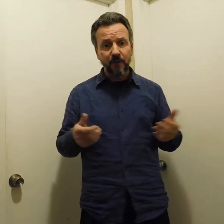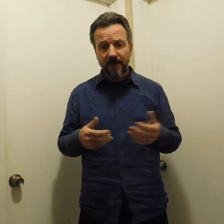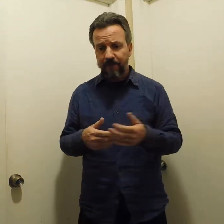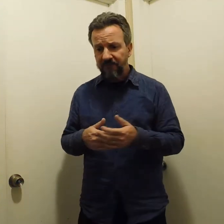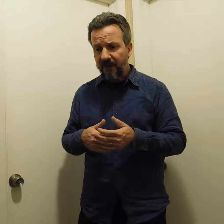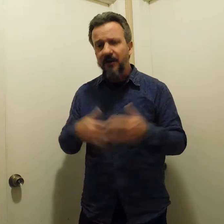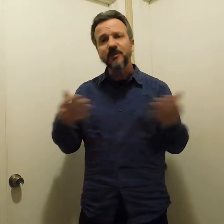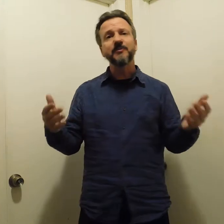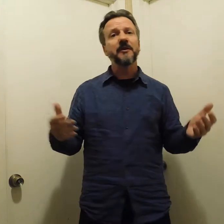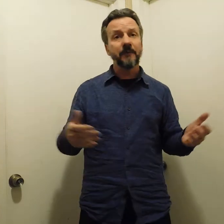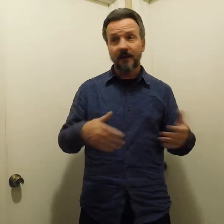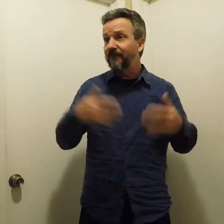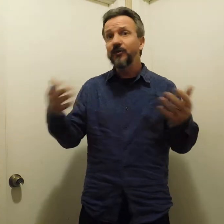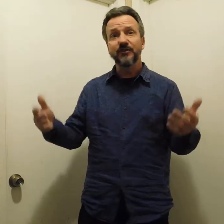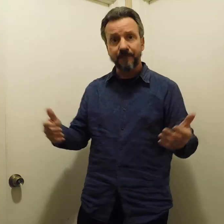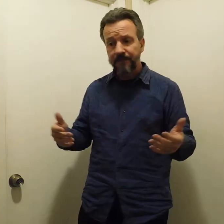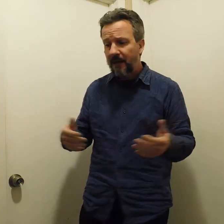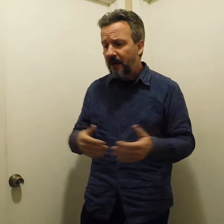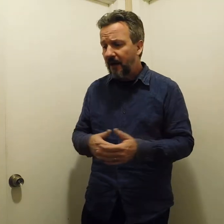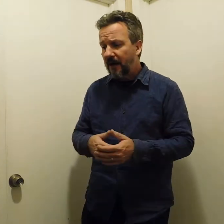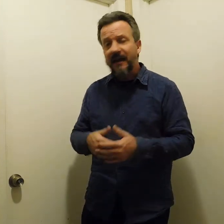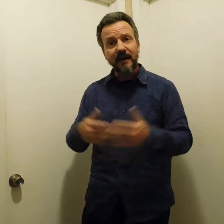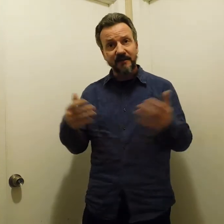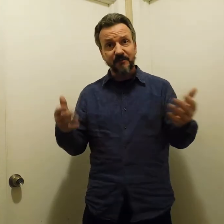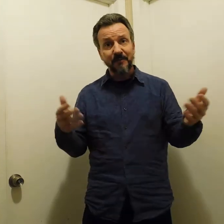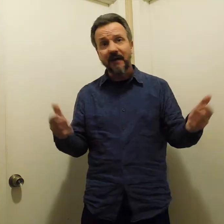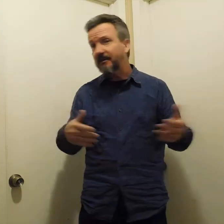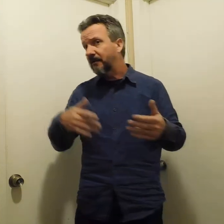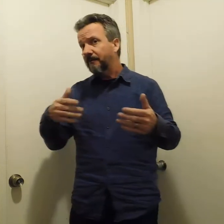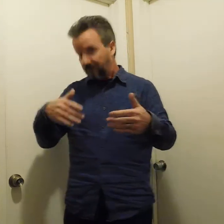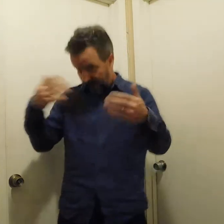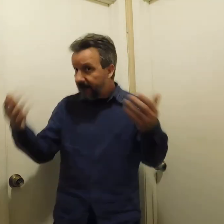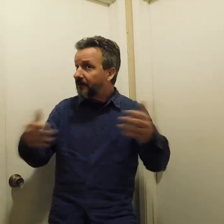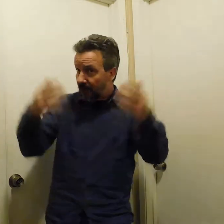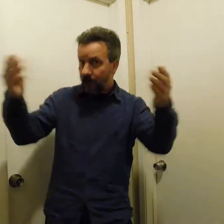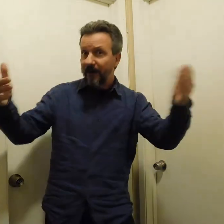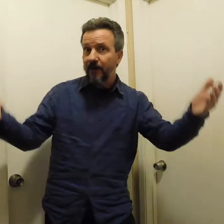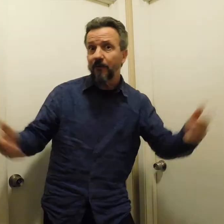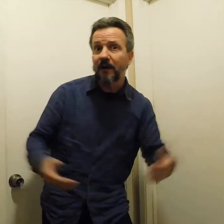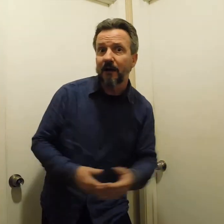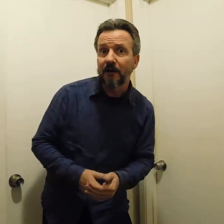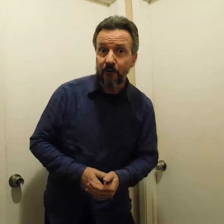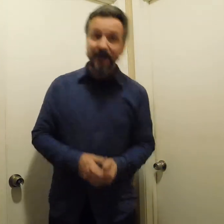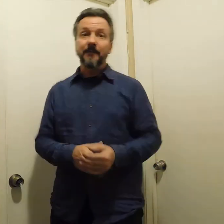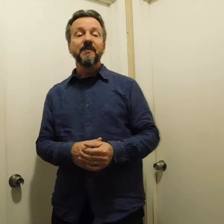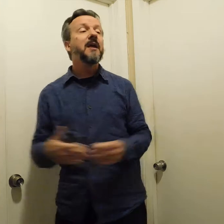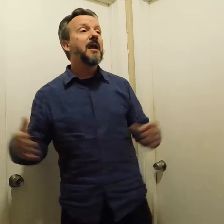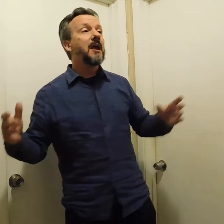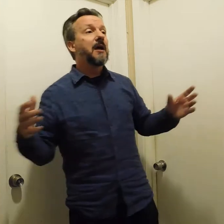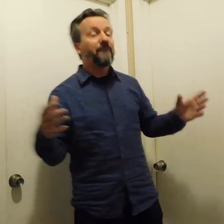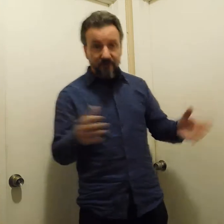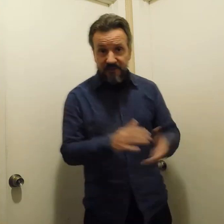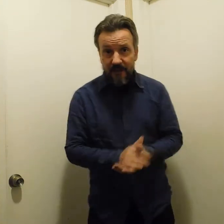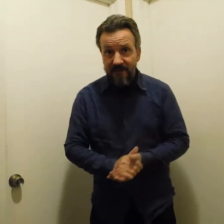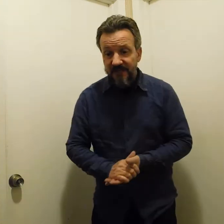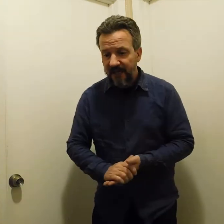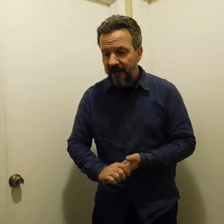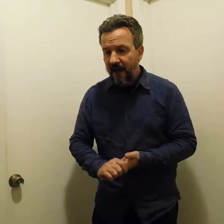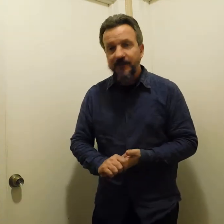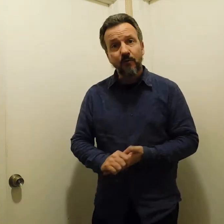clear up some confusion that seems to be out there in the talk radio arena. First, let me say I don't